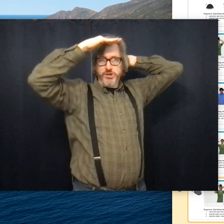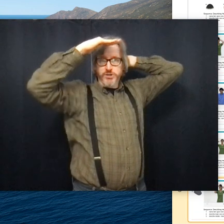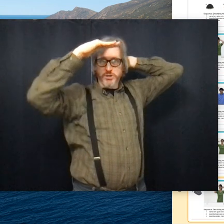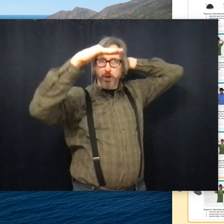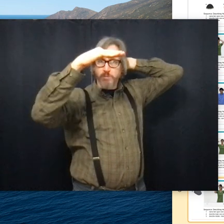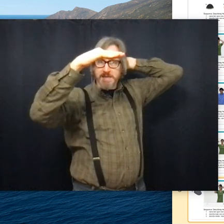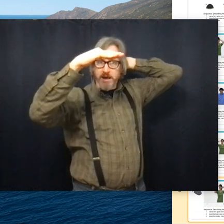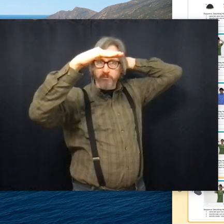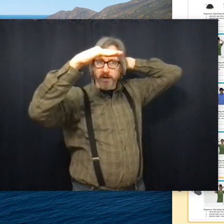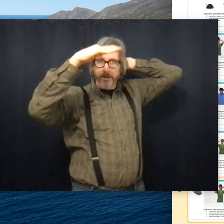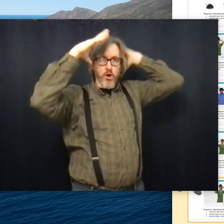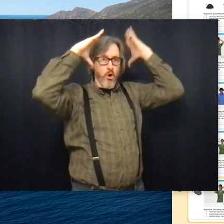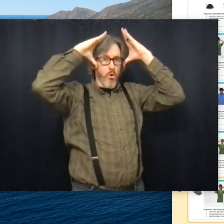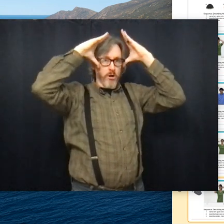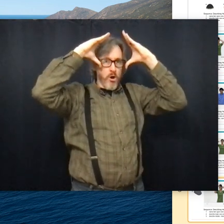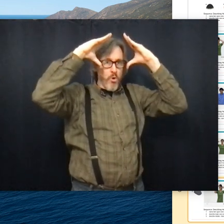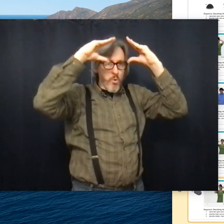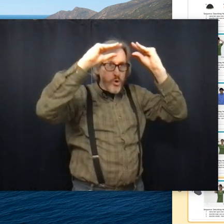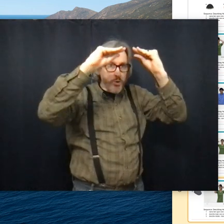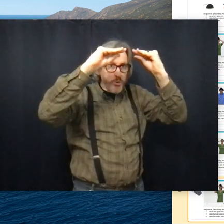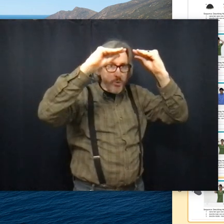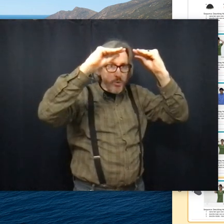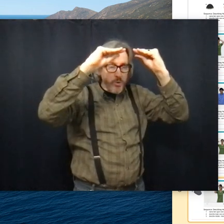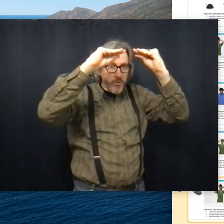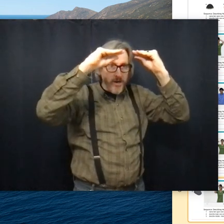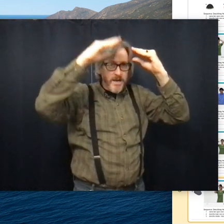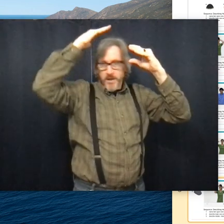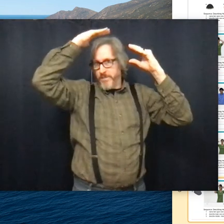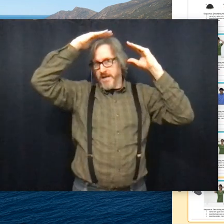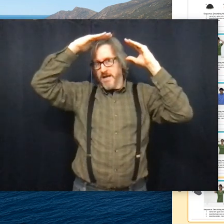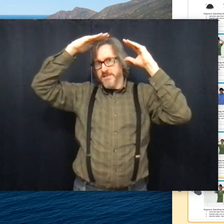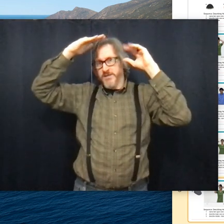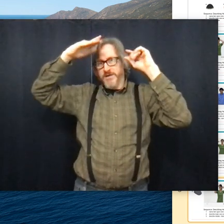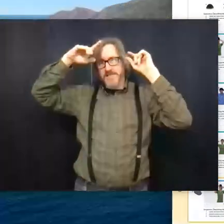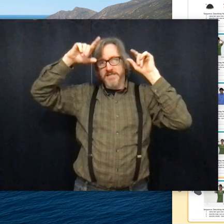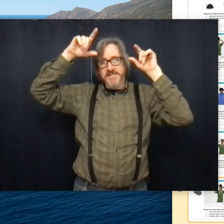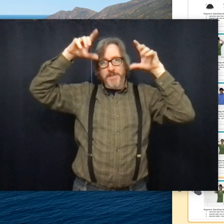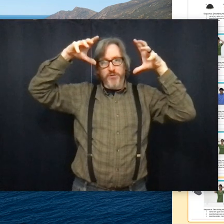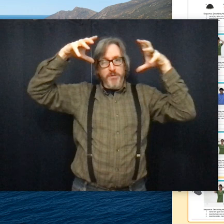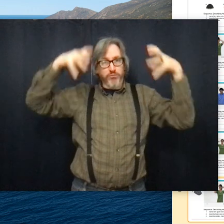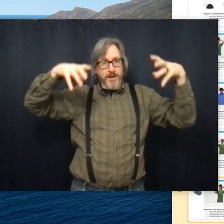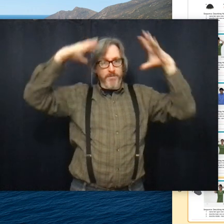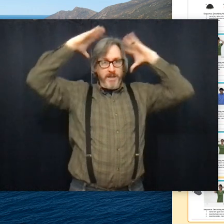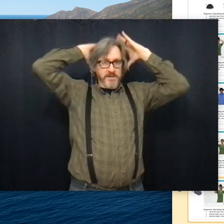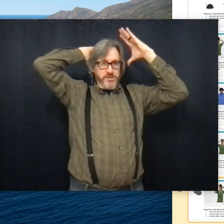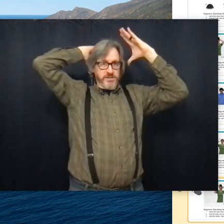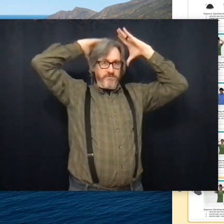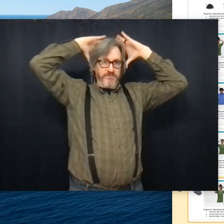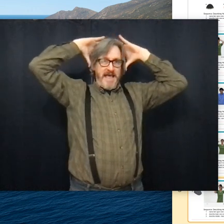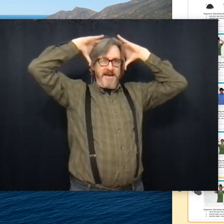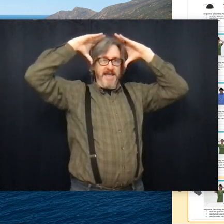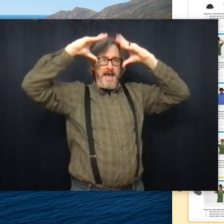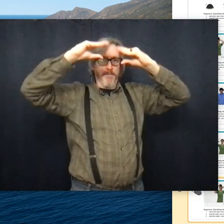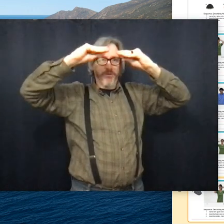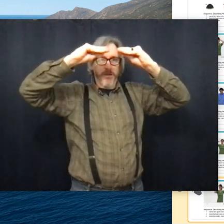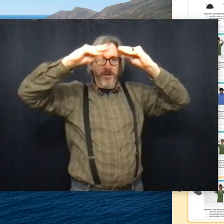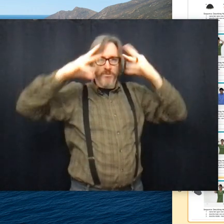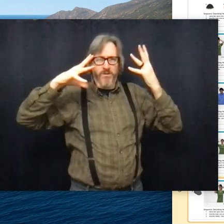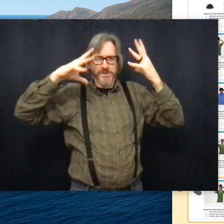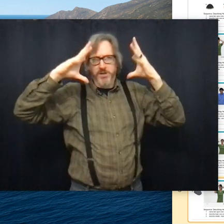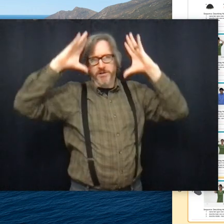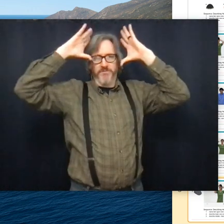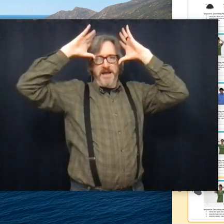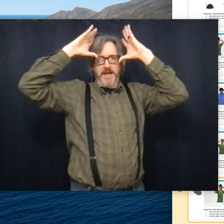it slopes down, right? Or, right? Because there isn't a separate brim. It's just a flat cap.